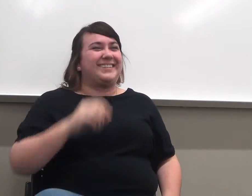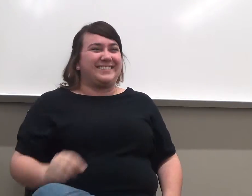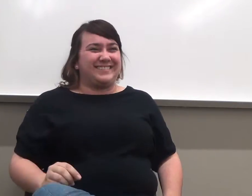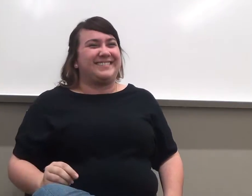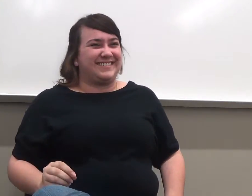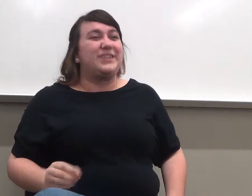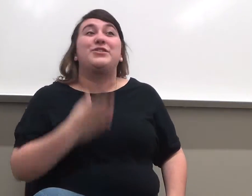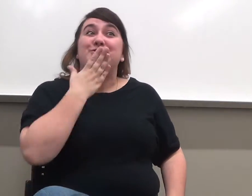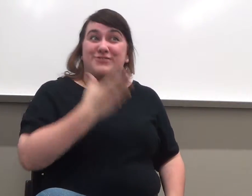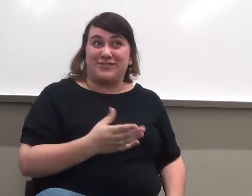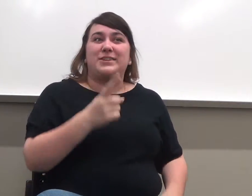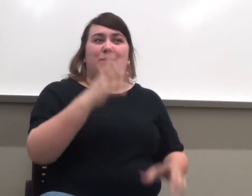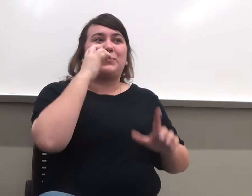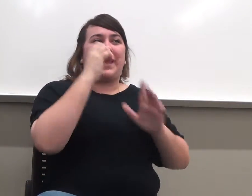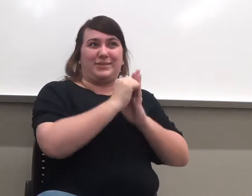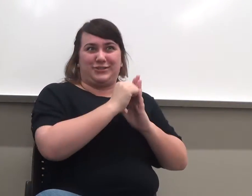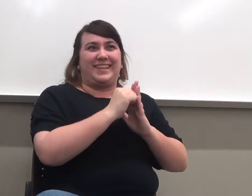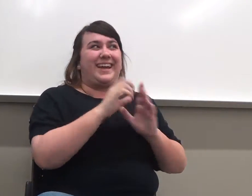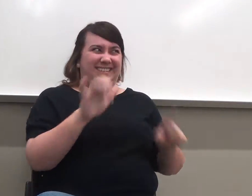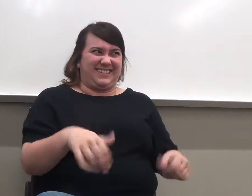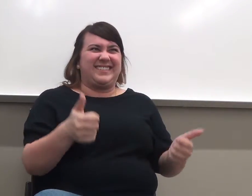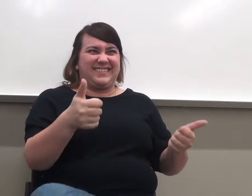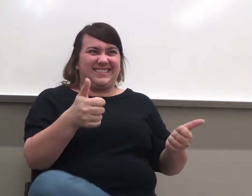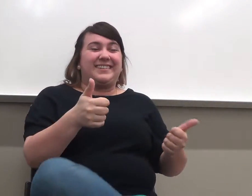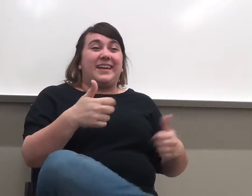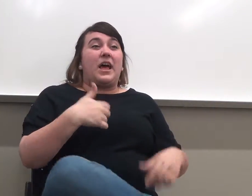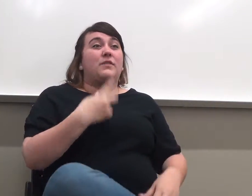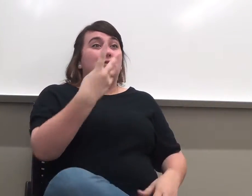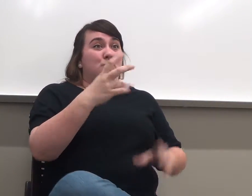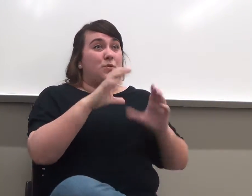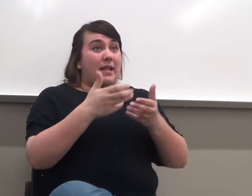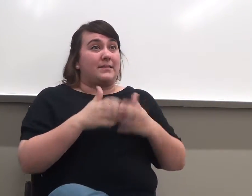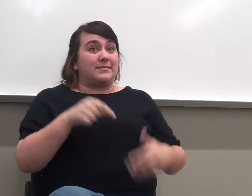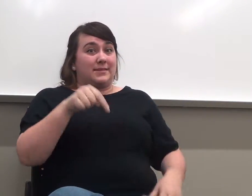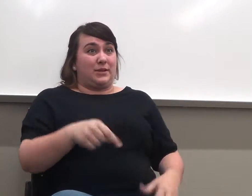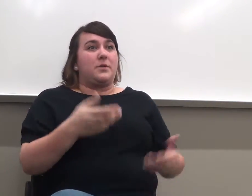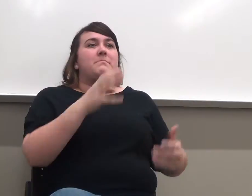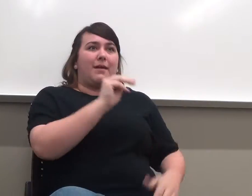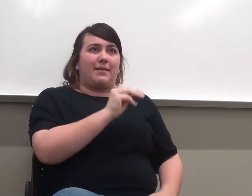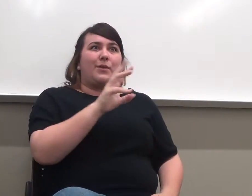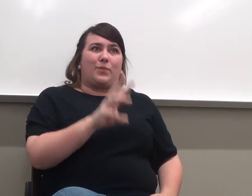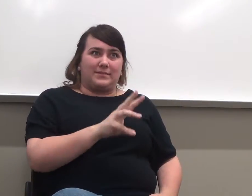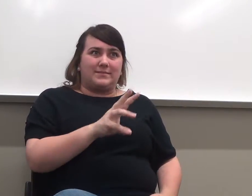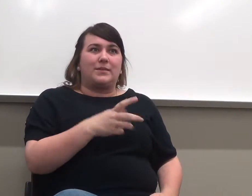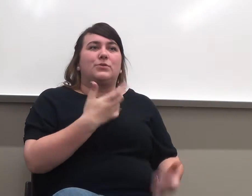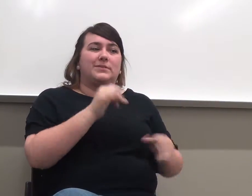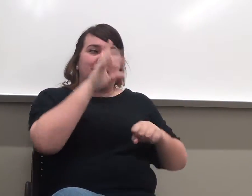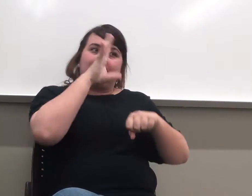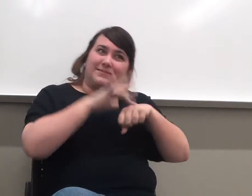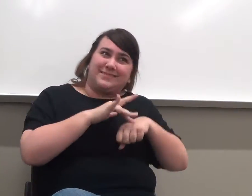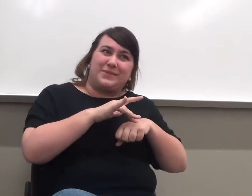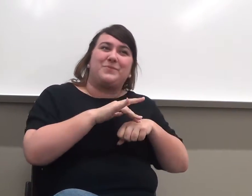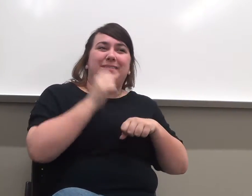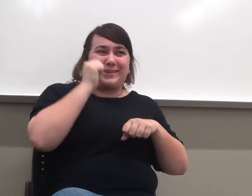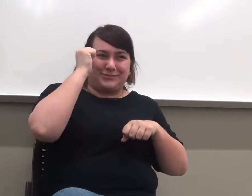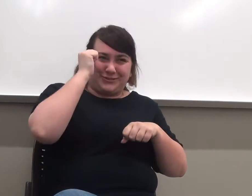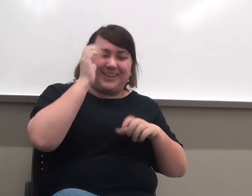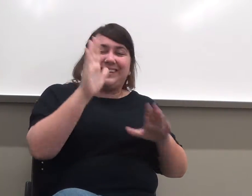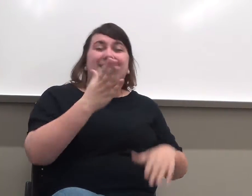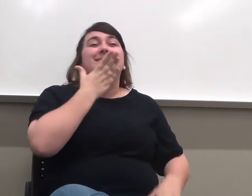Good, you'll have to catch me with these people. I have two classes in here on Monday and Wednesdays, so I'm assuming. Thank you, Sandra.